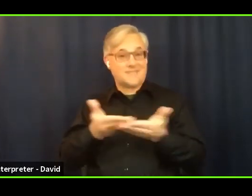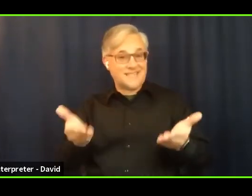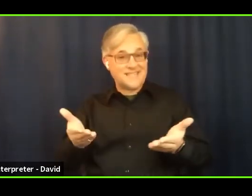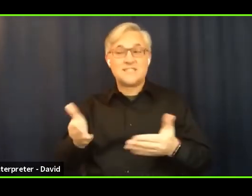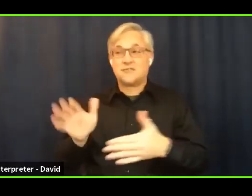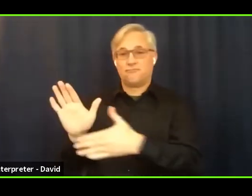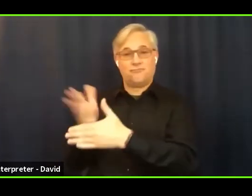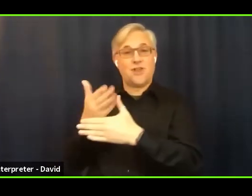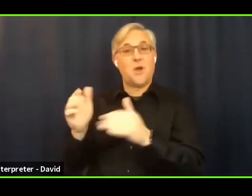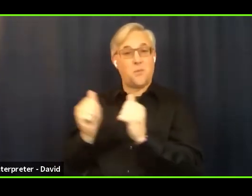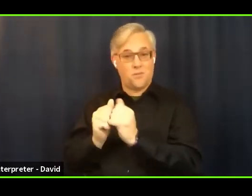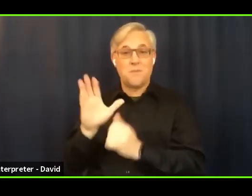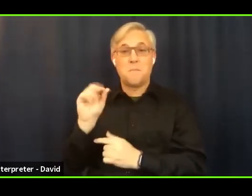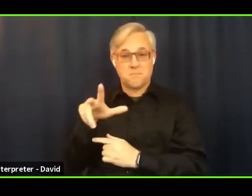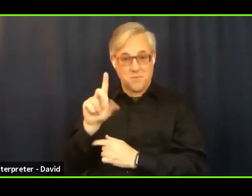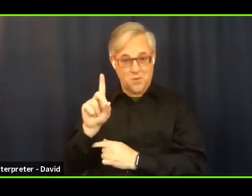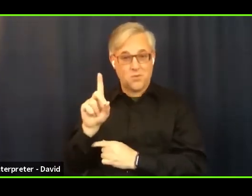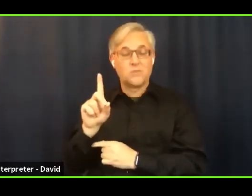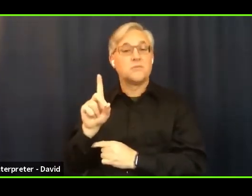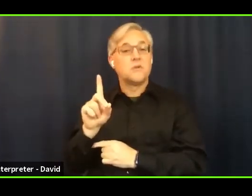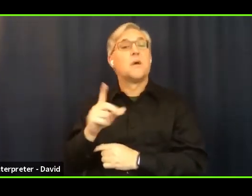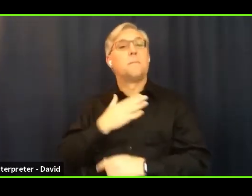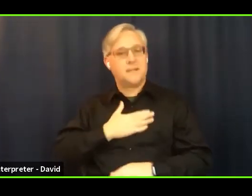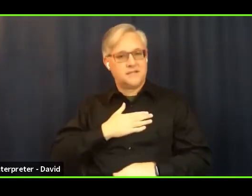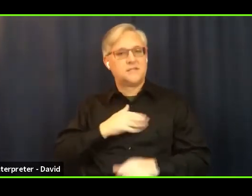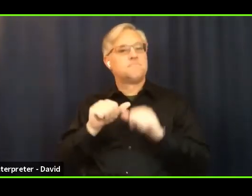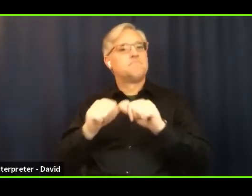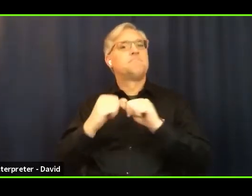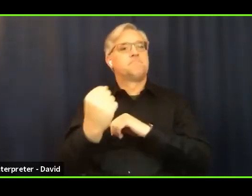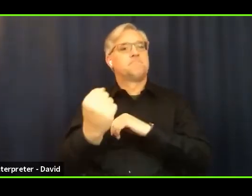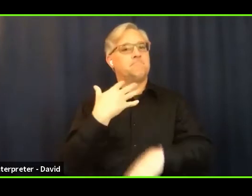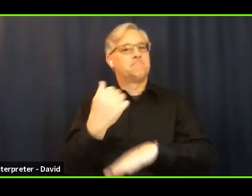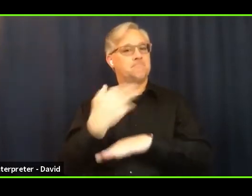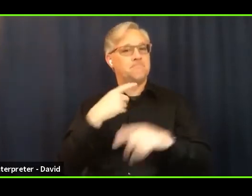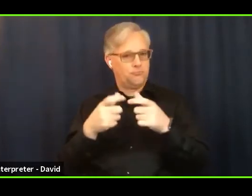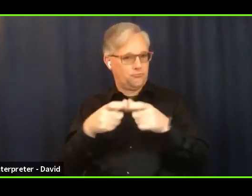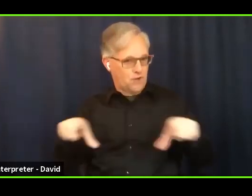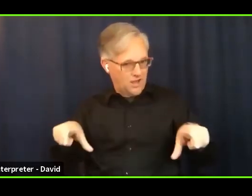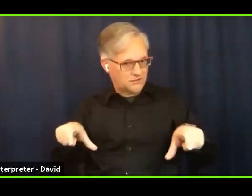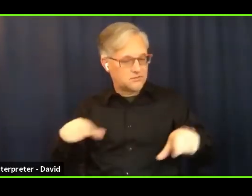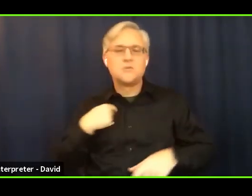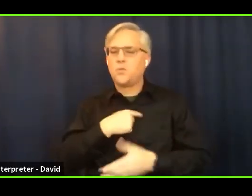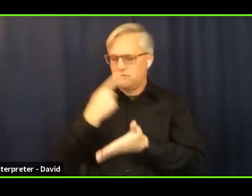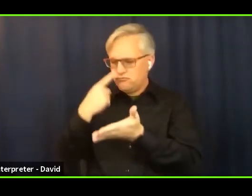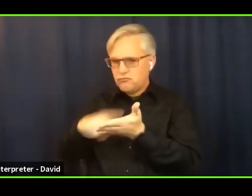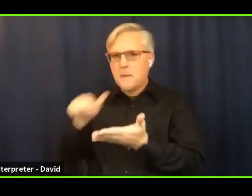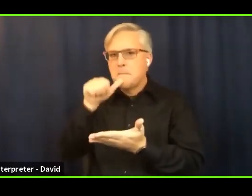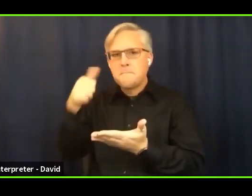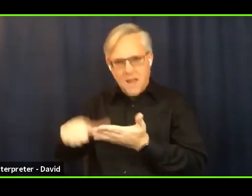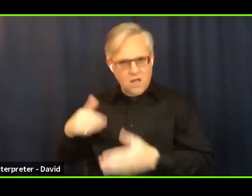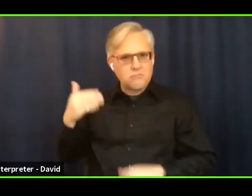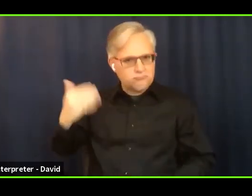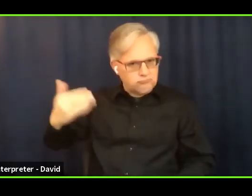Please continue to send your checks to Bread of Life. We are checking the mail regularly and getting those things brought in. So